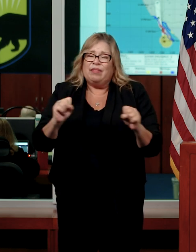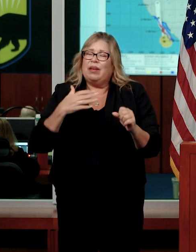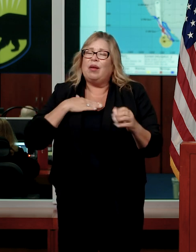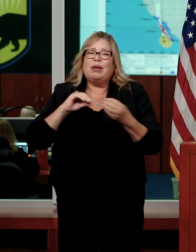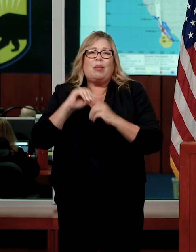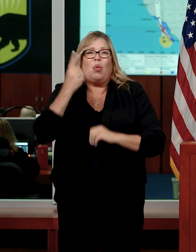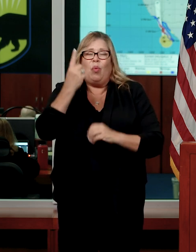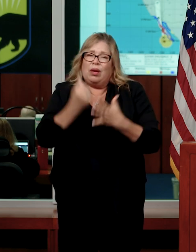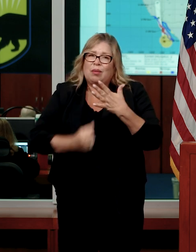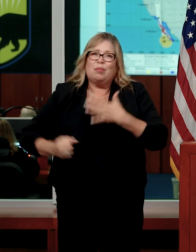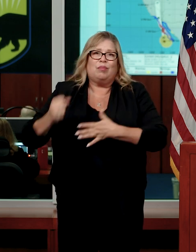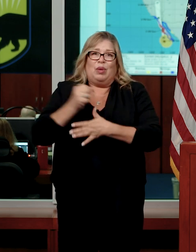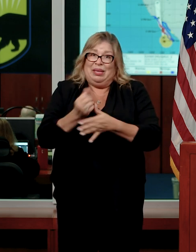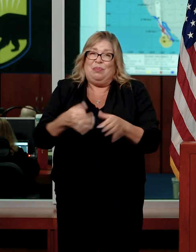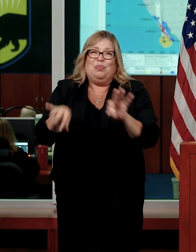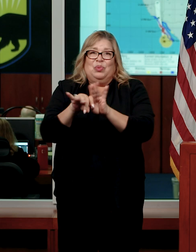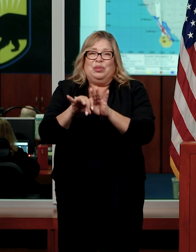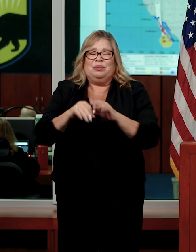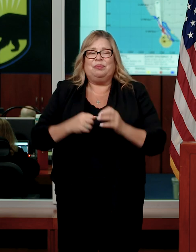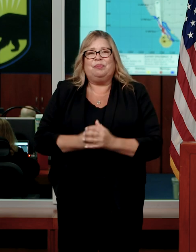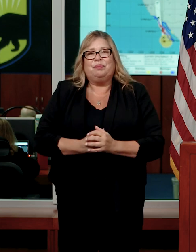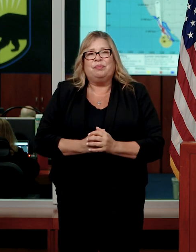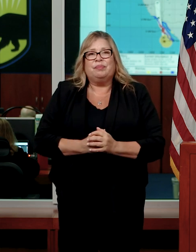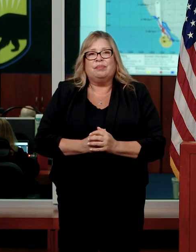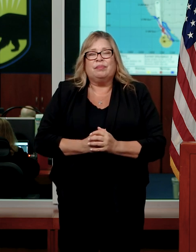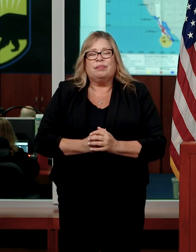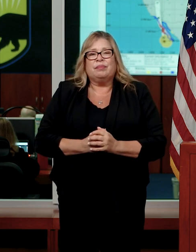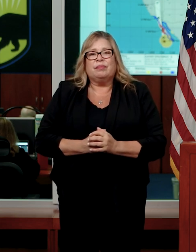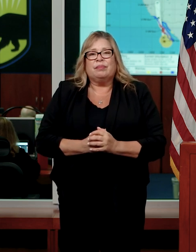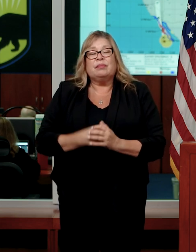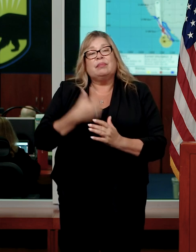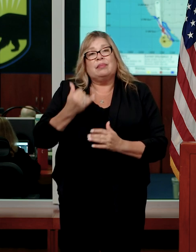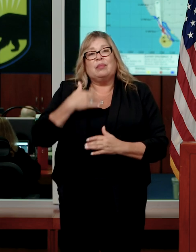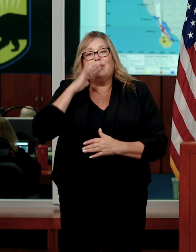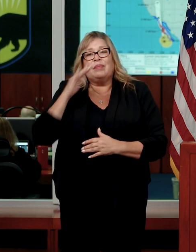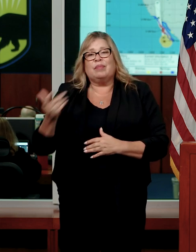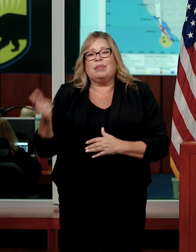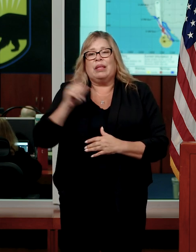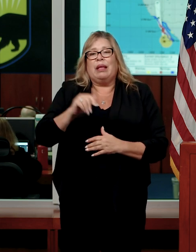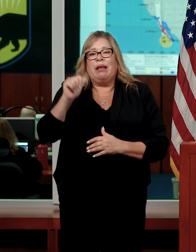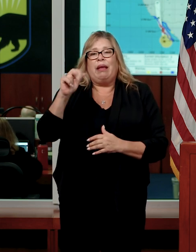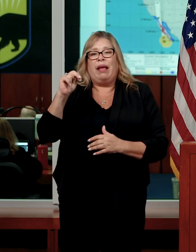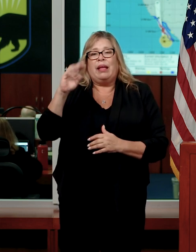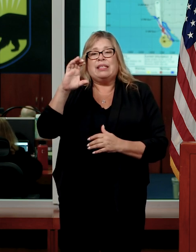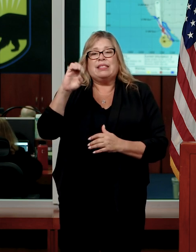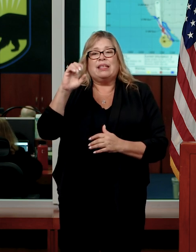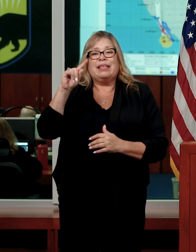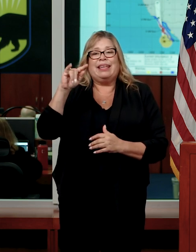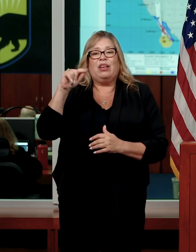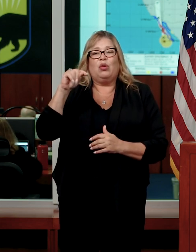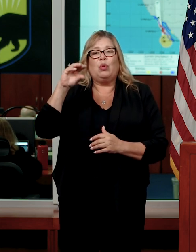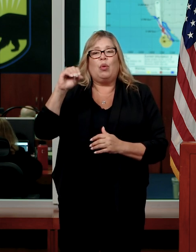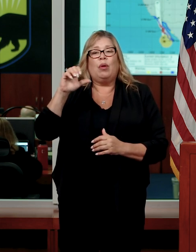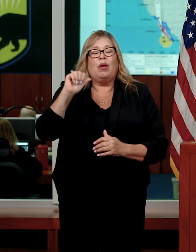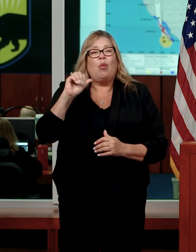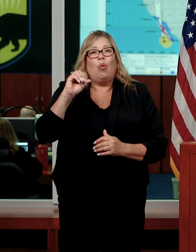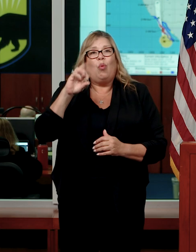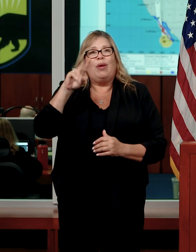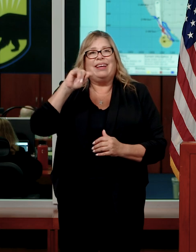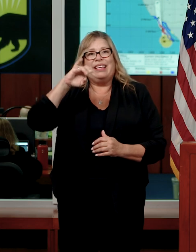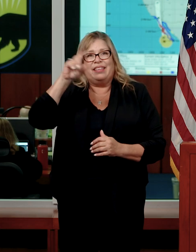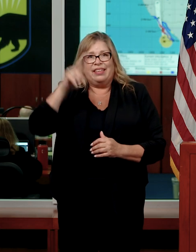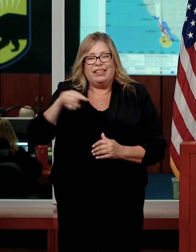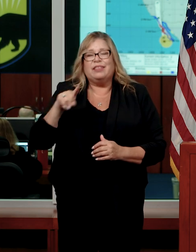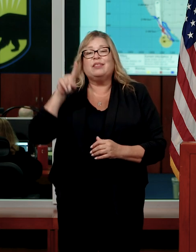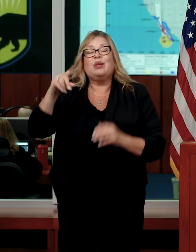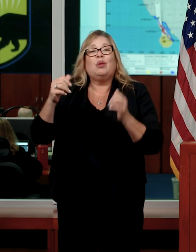highest priority. And with that, I'd like to introduce Antecito Orfiz, our Assistant Commissioner with our partner agency at